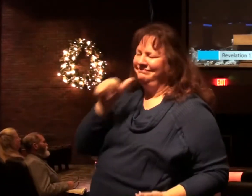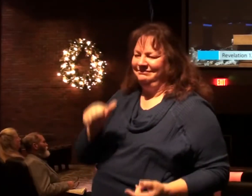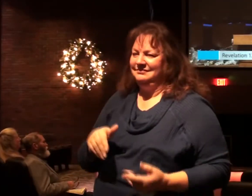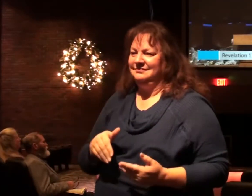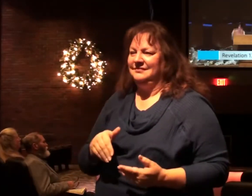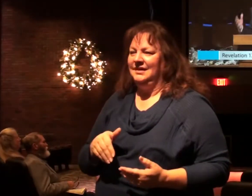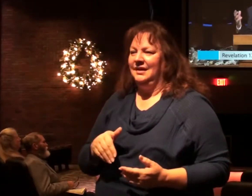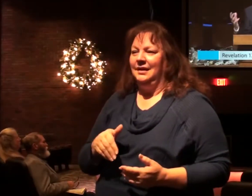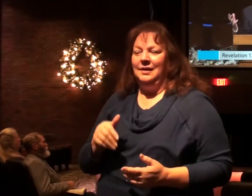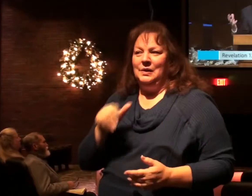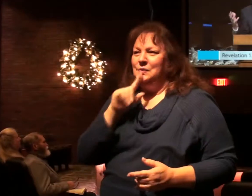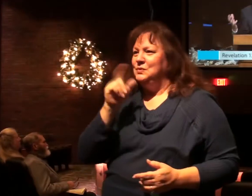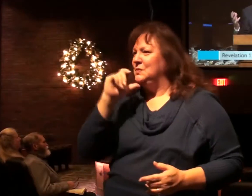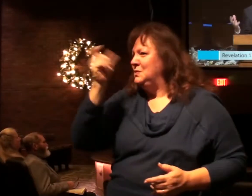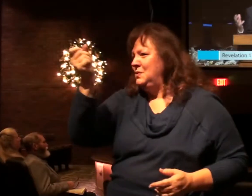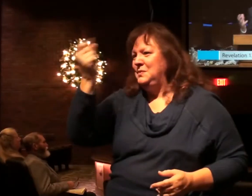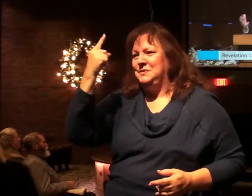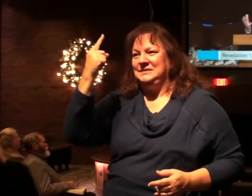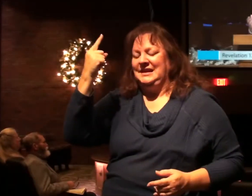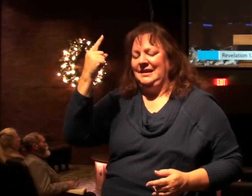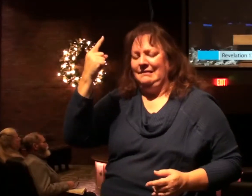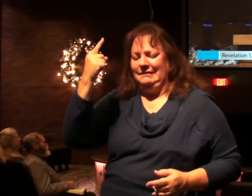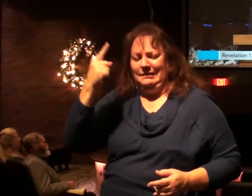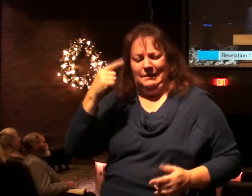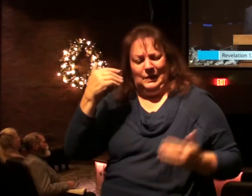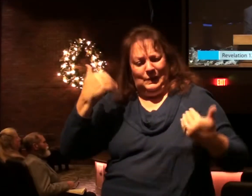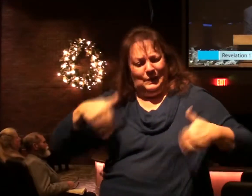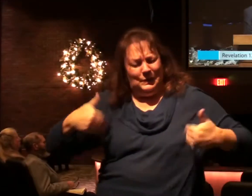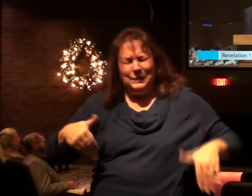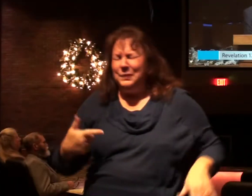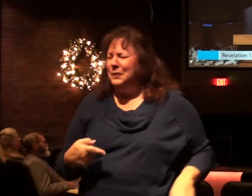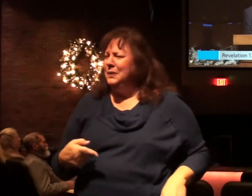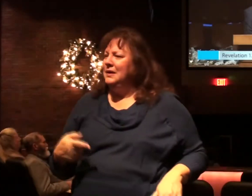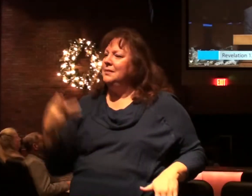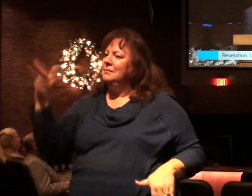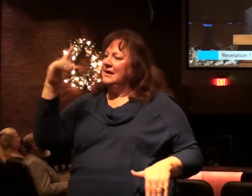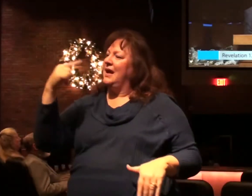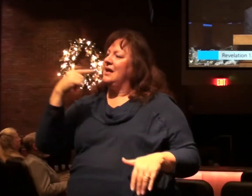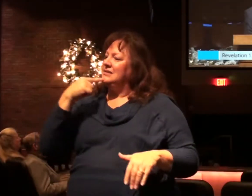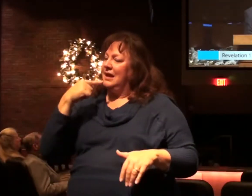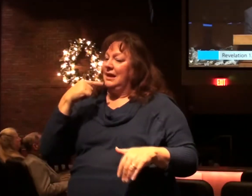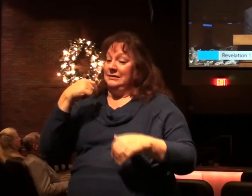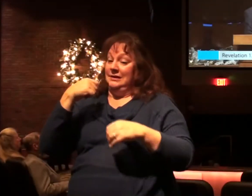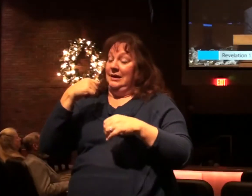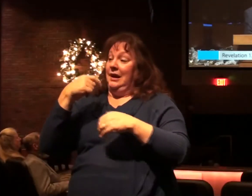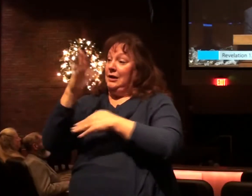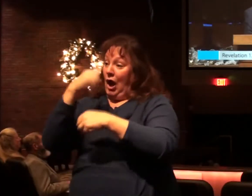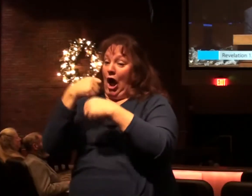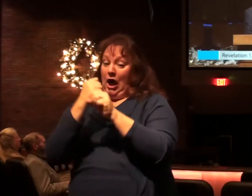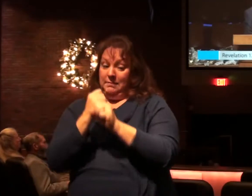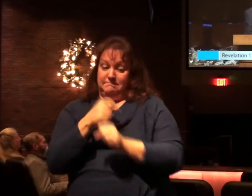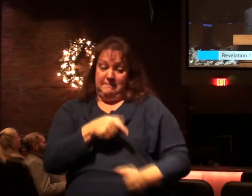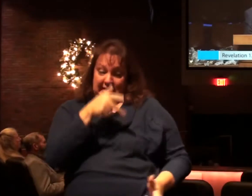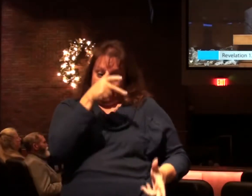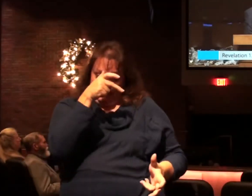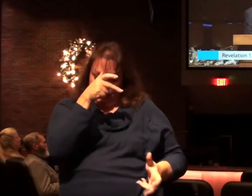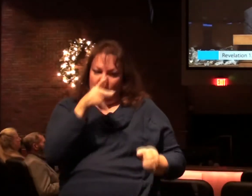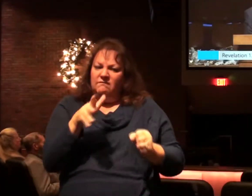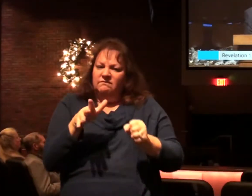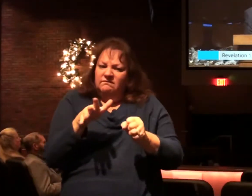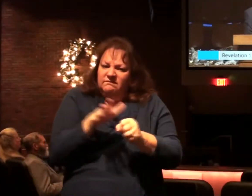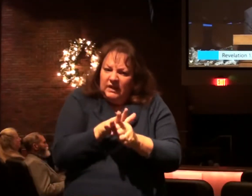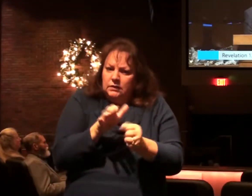Hard for us to grasp a being. But when the Bible says God created him full of wisdom,